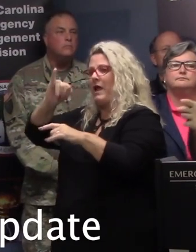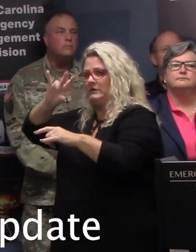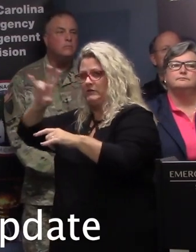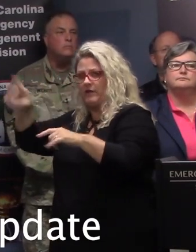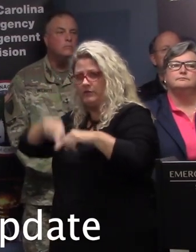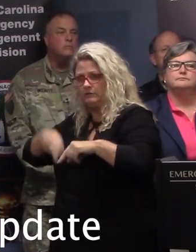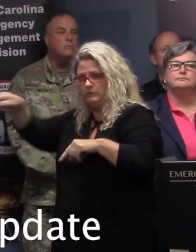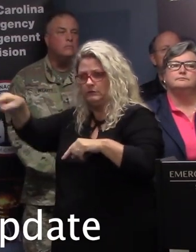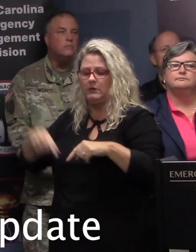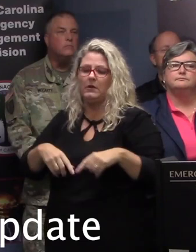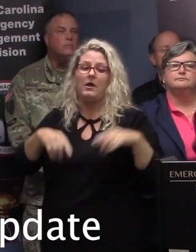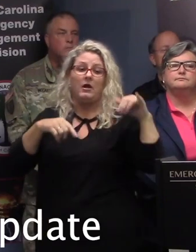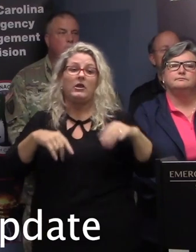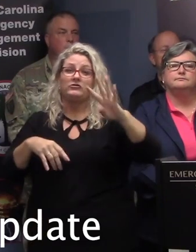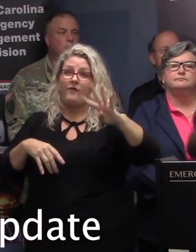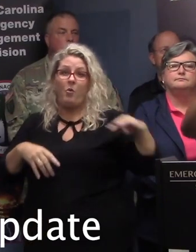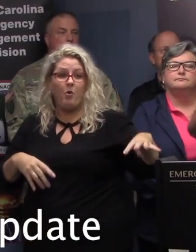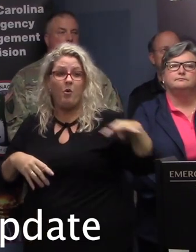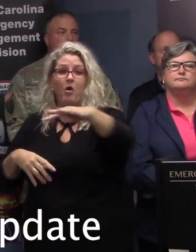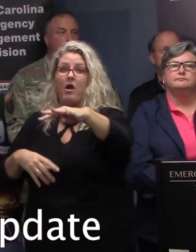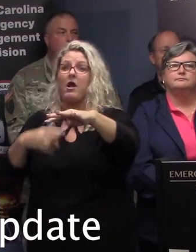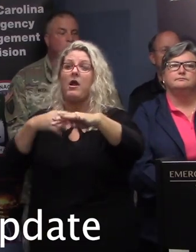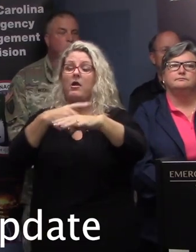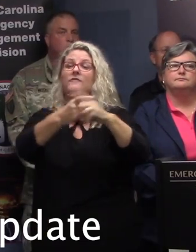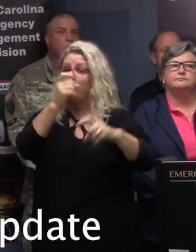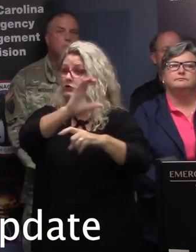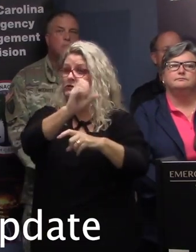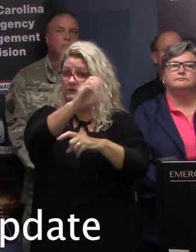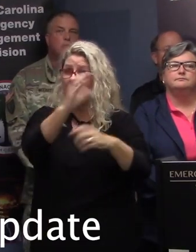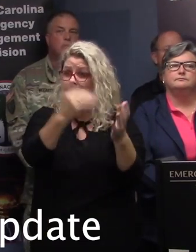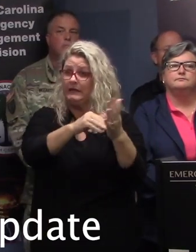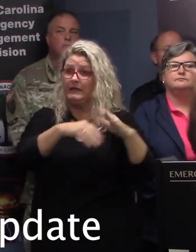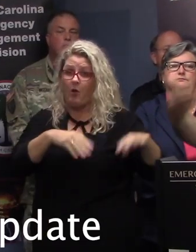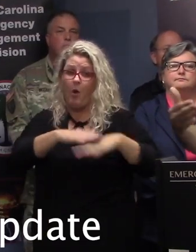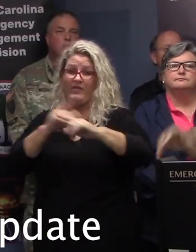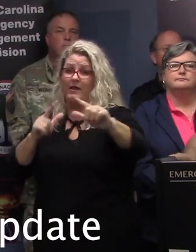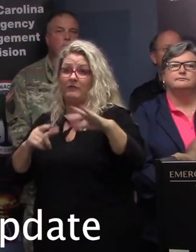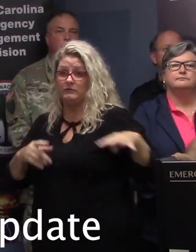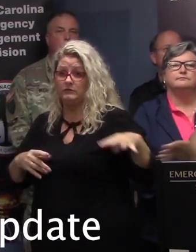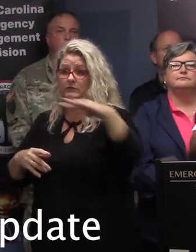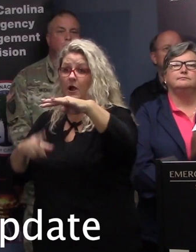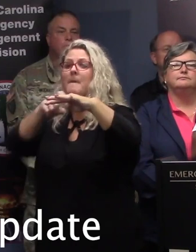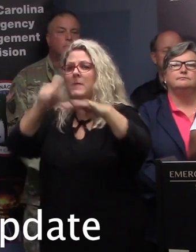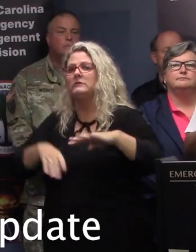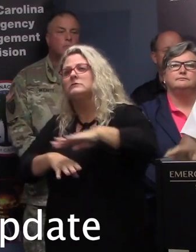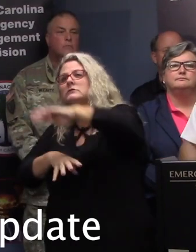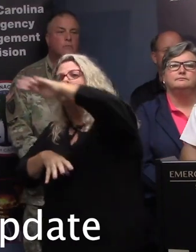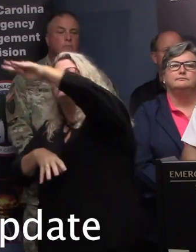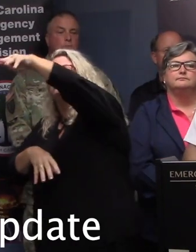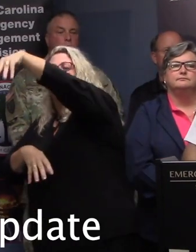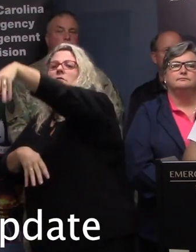due to lane mergers. Three lanes cross over into three lanes. So a smooth